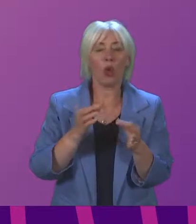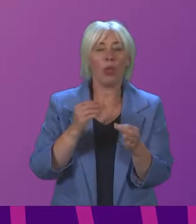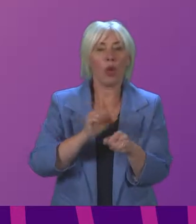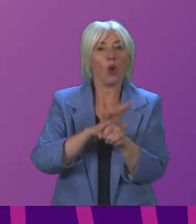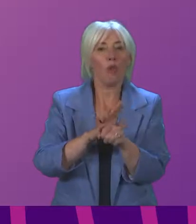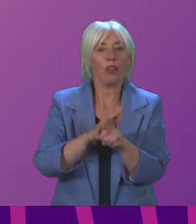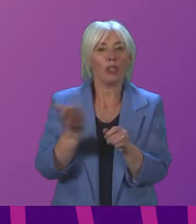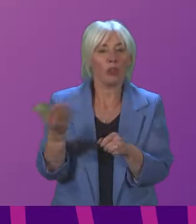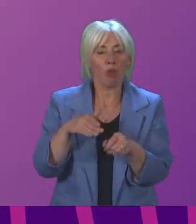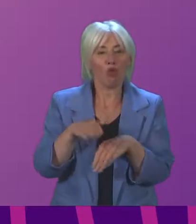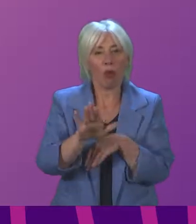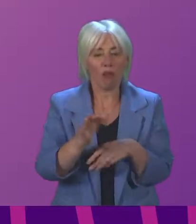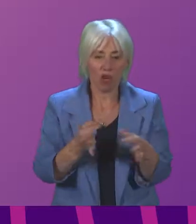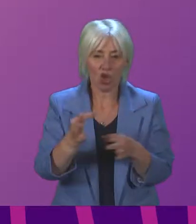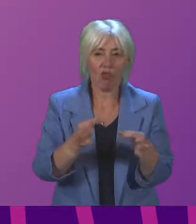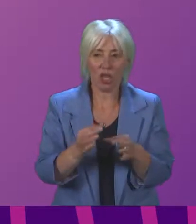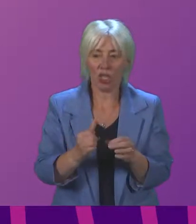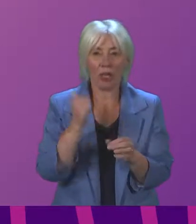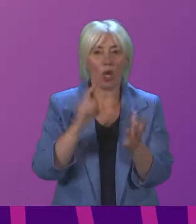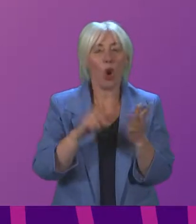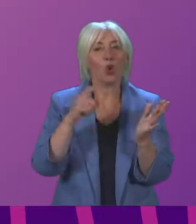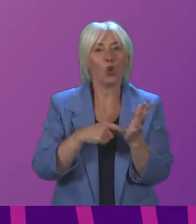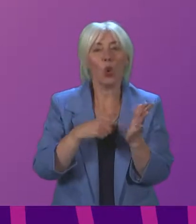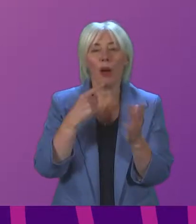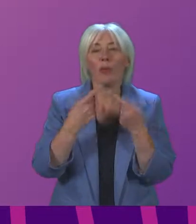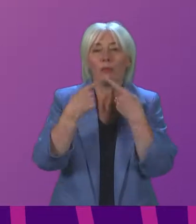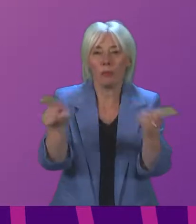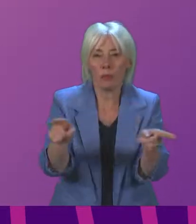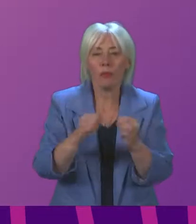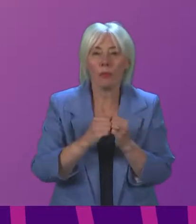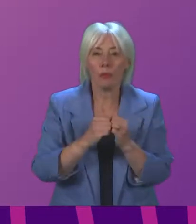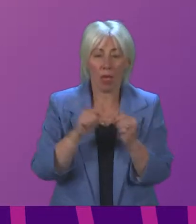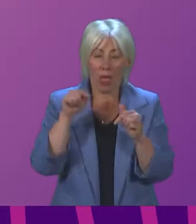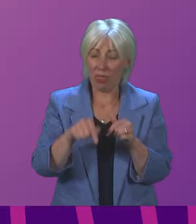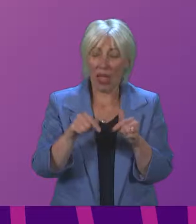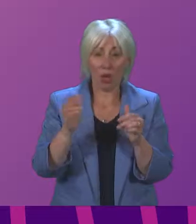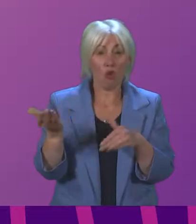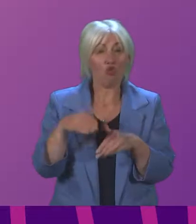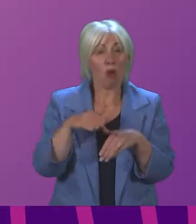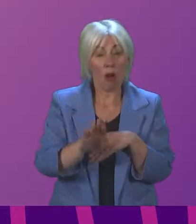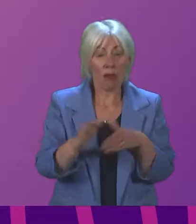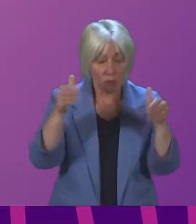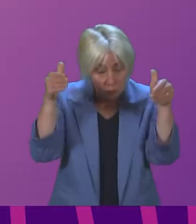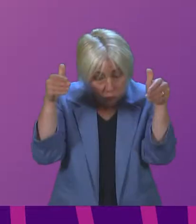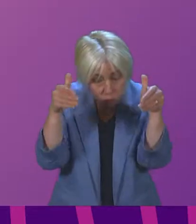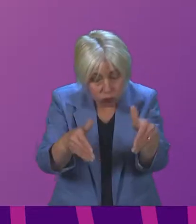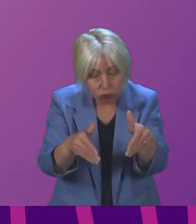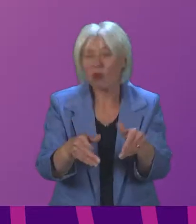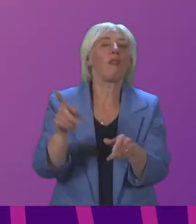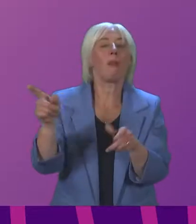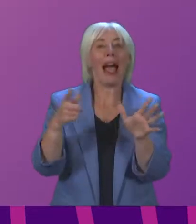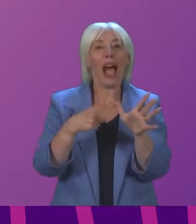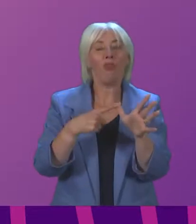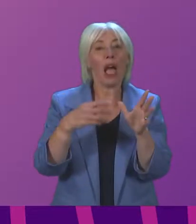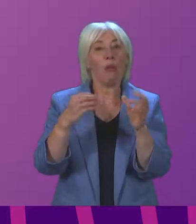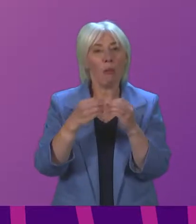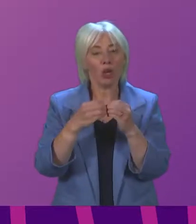was set out to Parliament in early October. That is focused unreservedly in addressing the points raised by Ariane Burgess